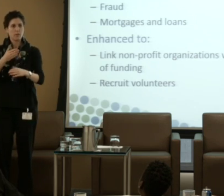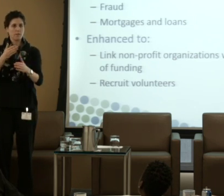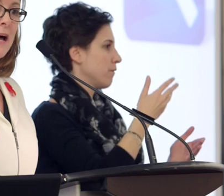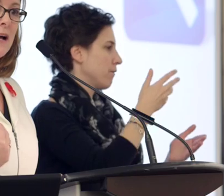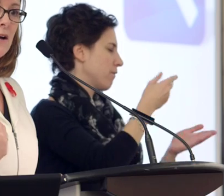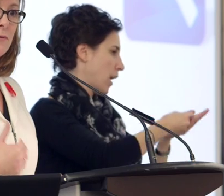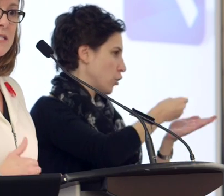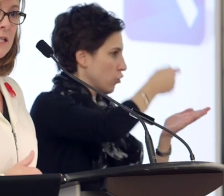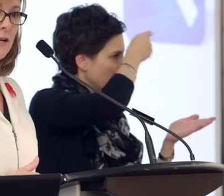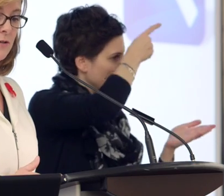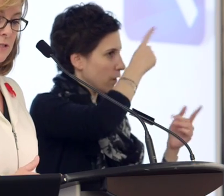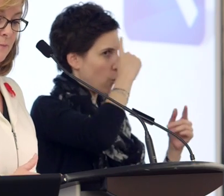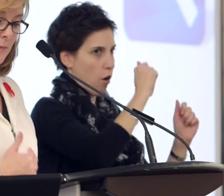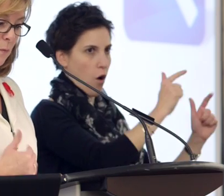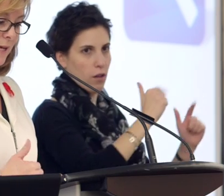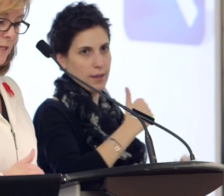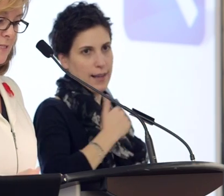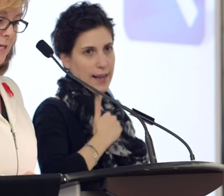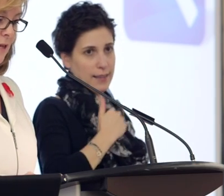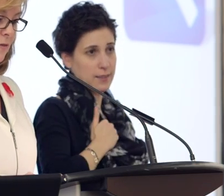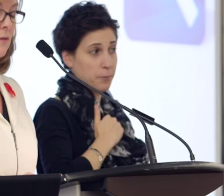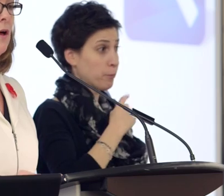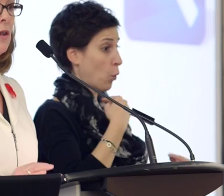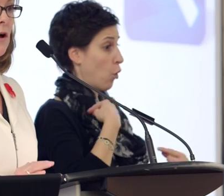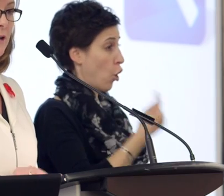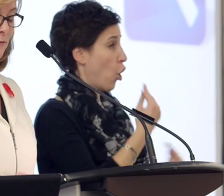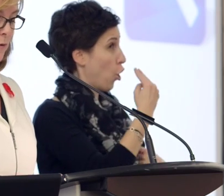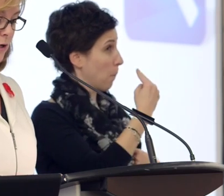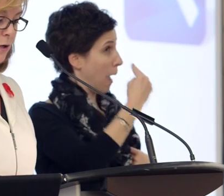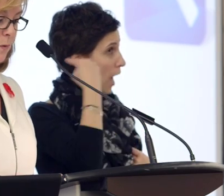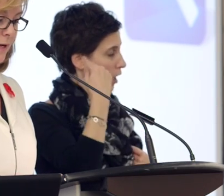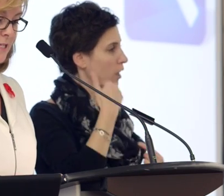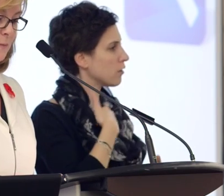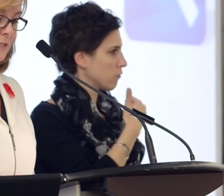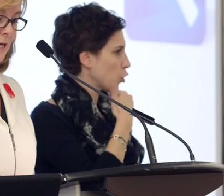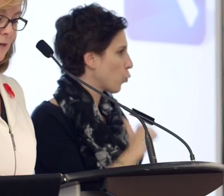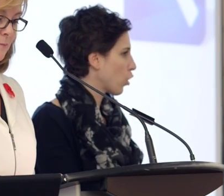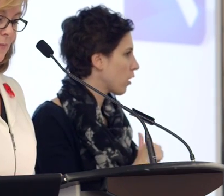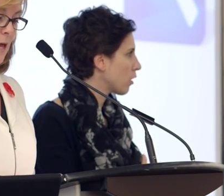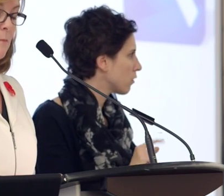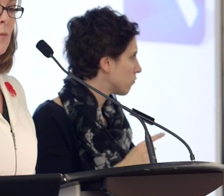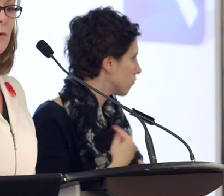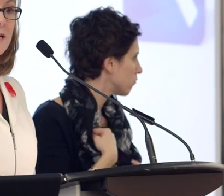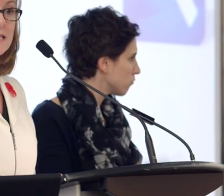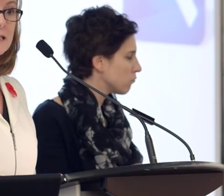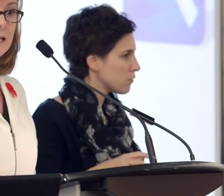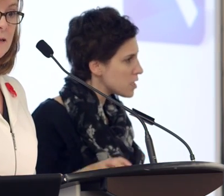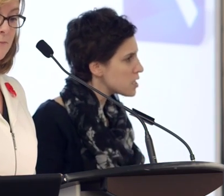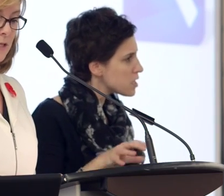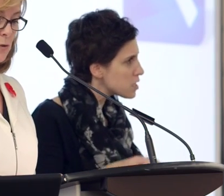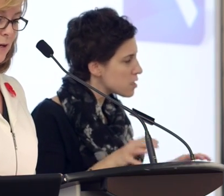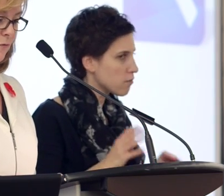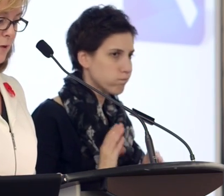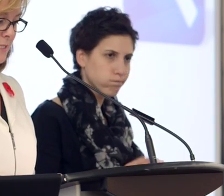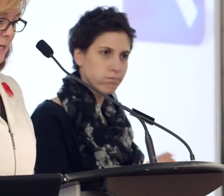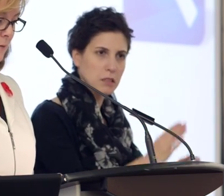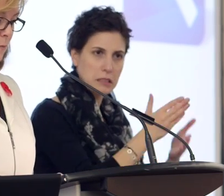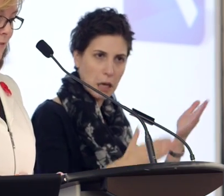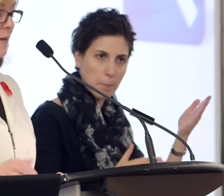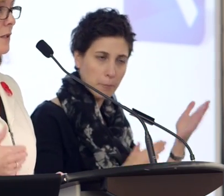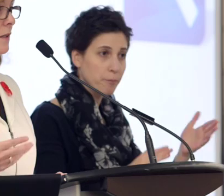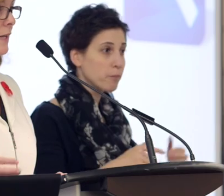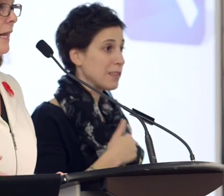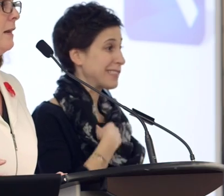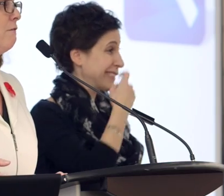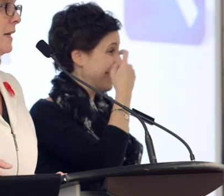So looking back on recent years, we can see a lot of good work has been done. More recently, in 2014,